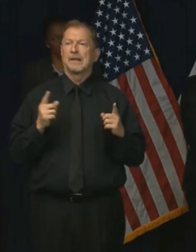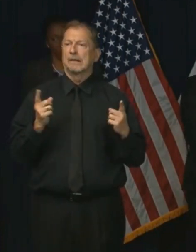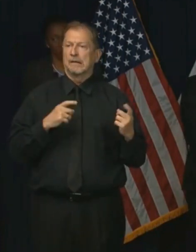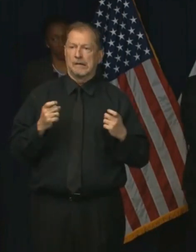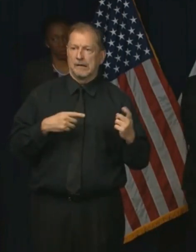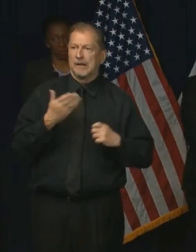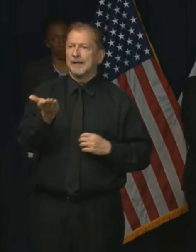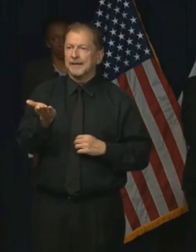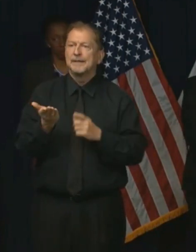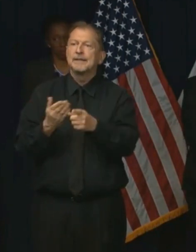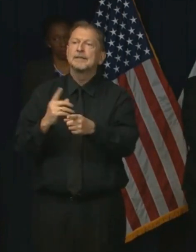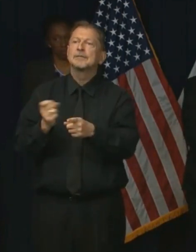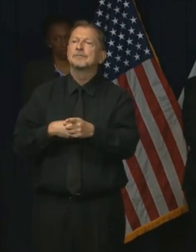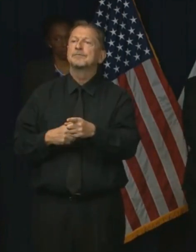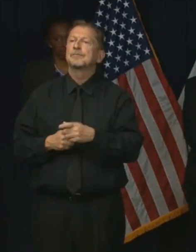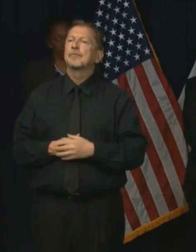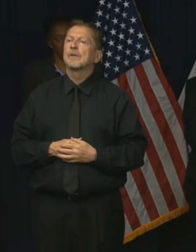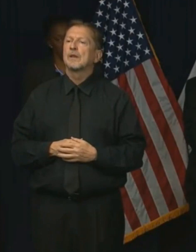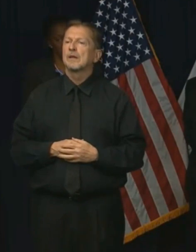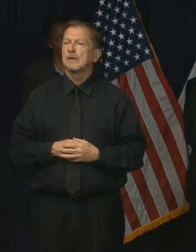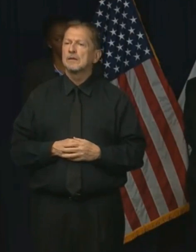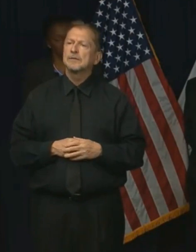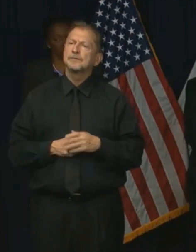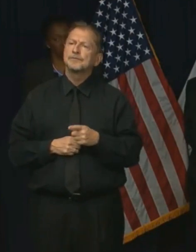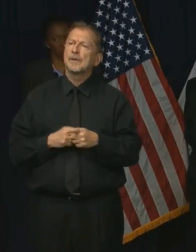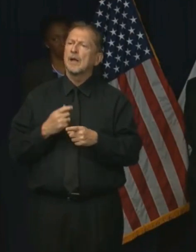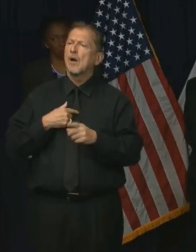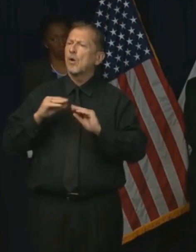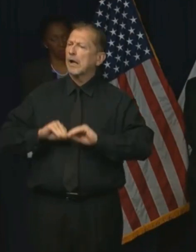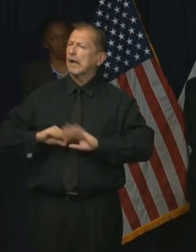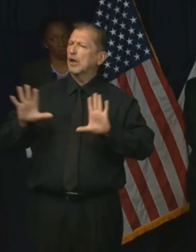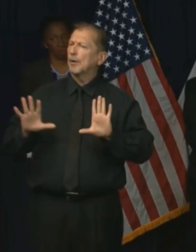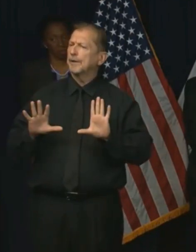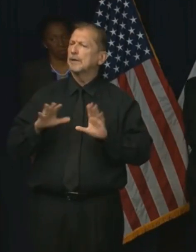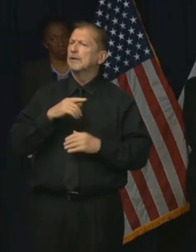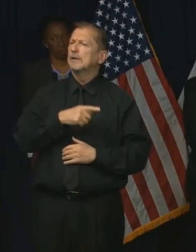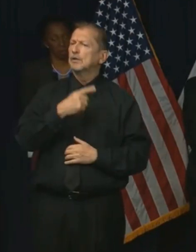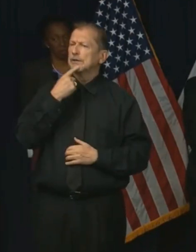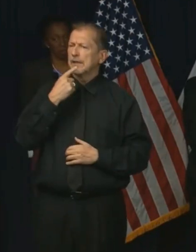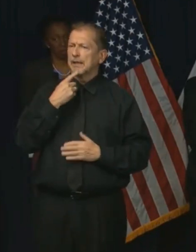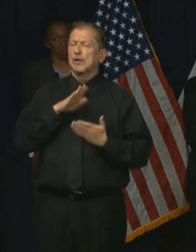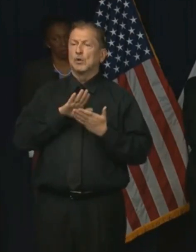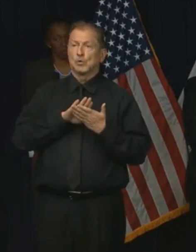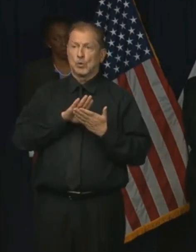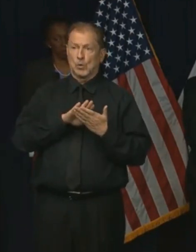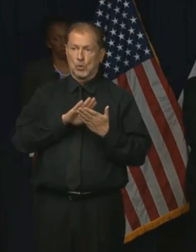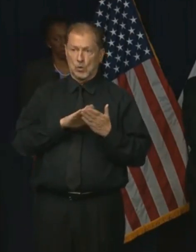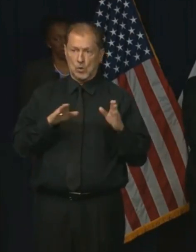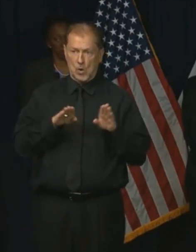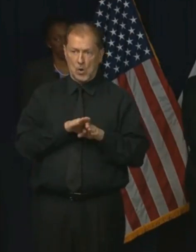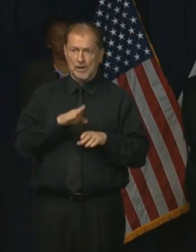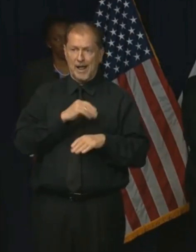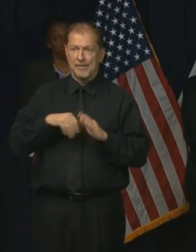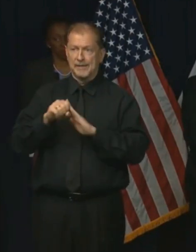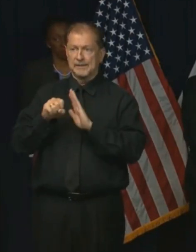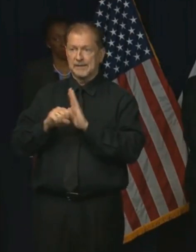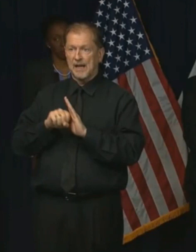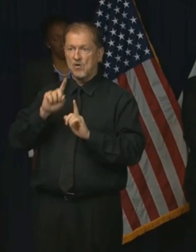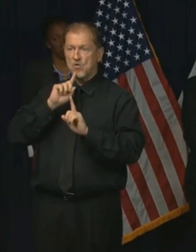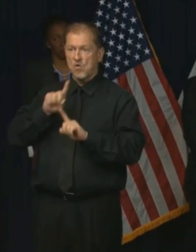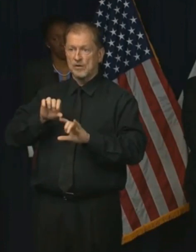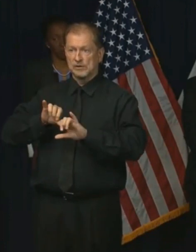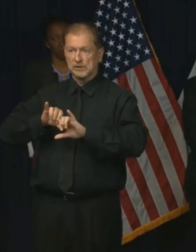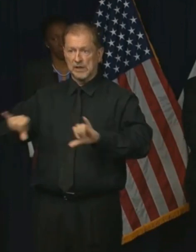Go ahead, Dana. I was going to say, while you're there, to be clear, in addition to schools, the state and home order will also mean